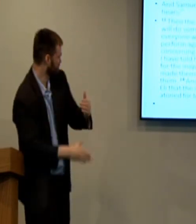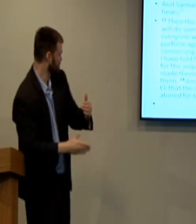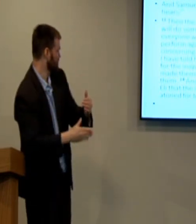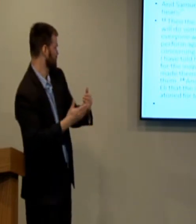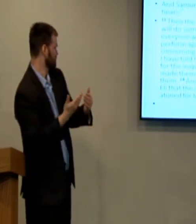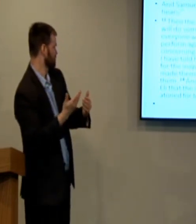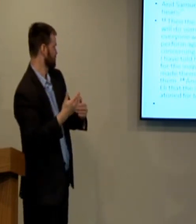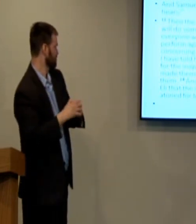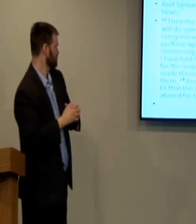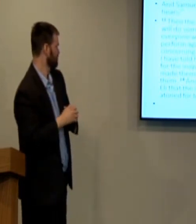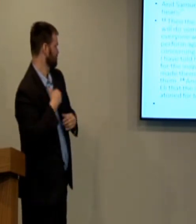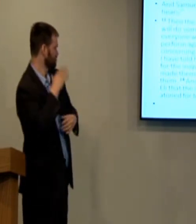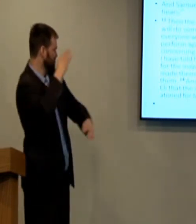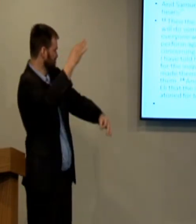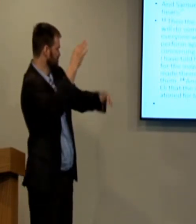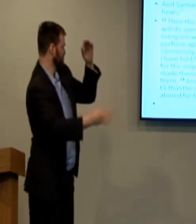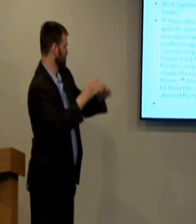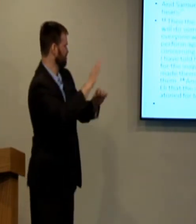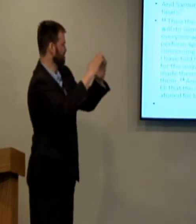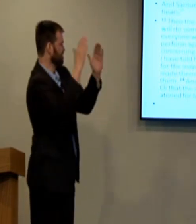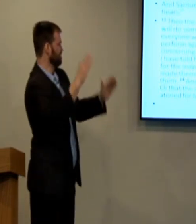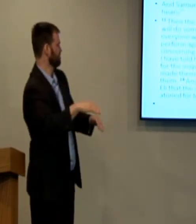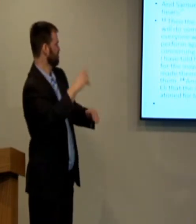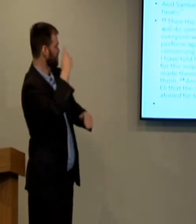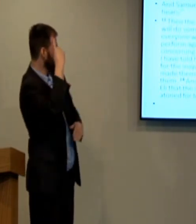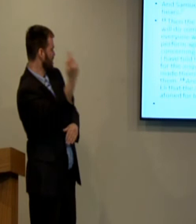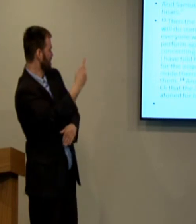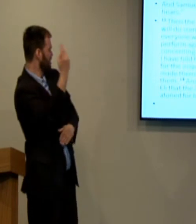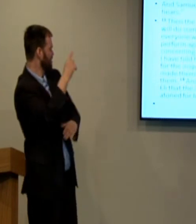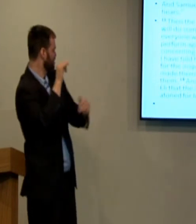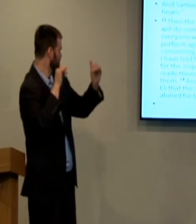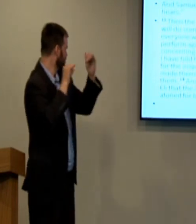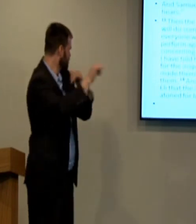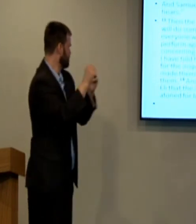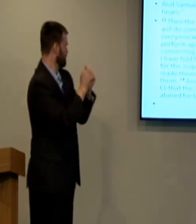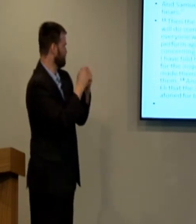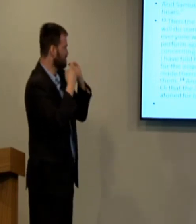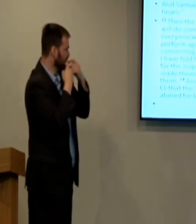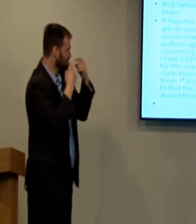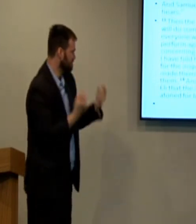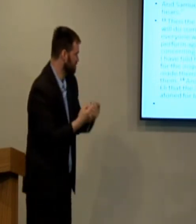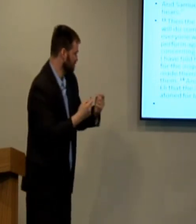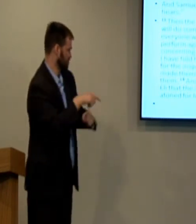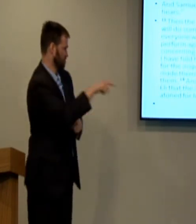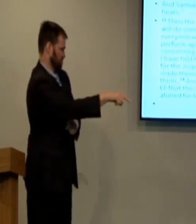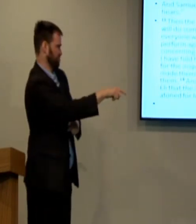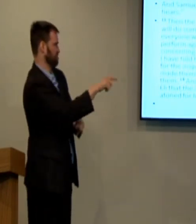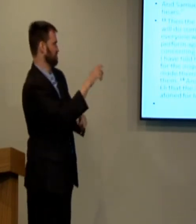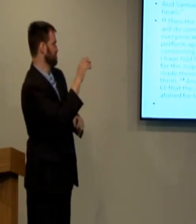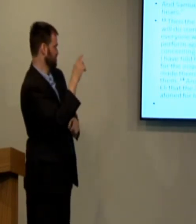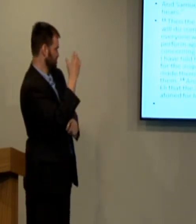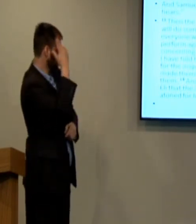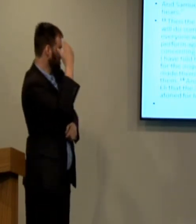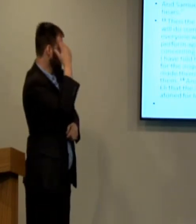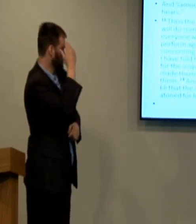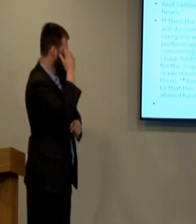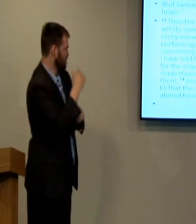end. For I have told him that I will judge his house forever for the iniquity which he